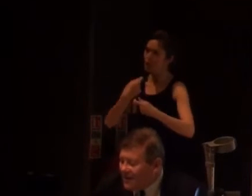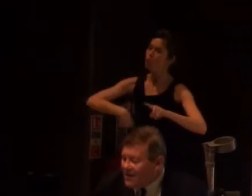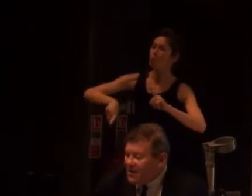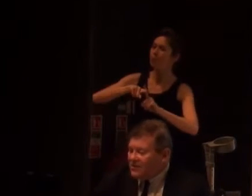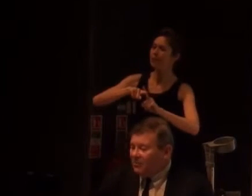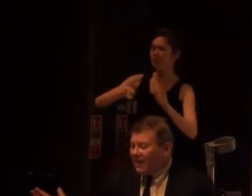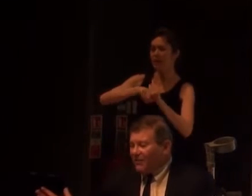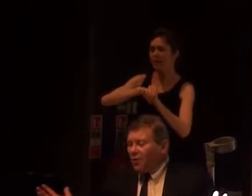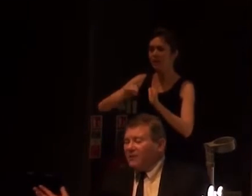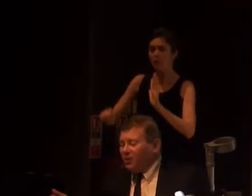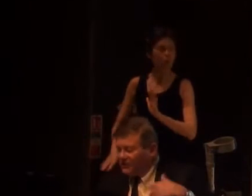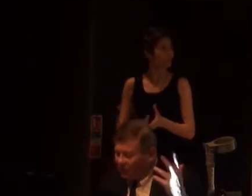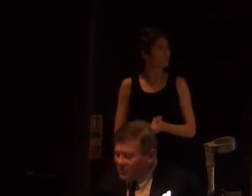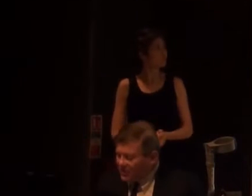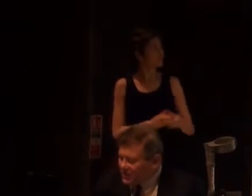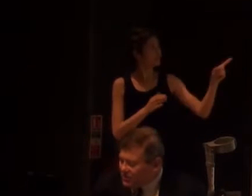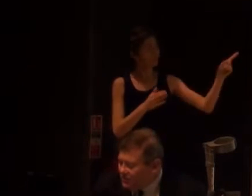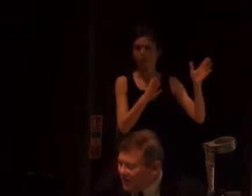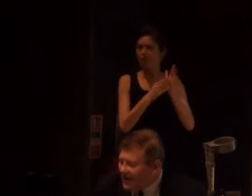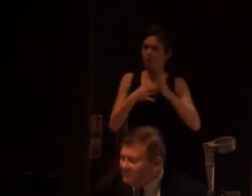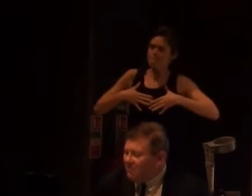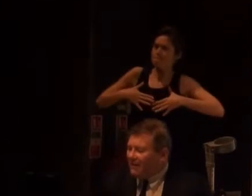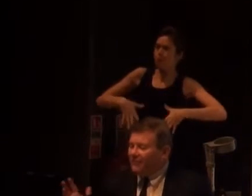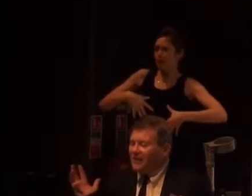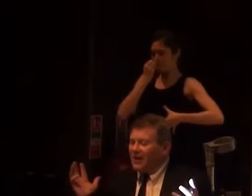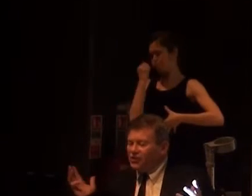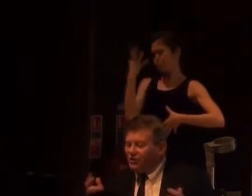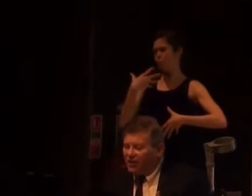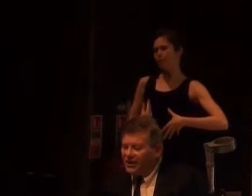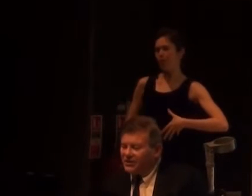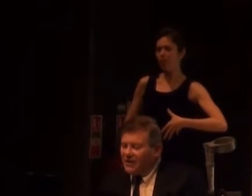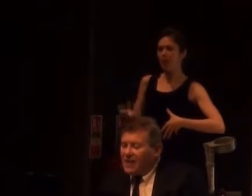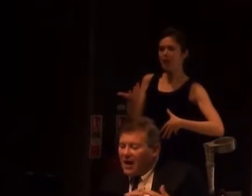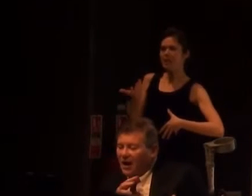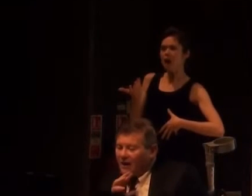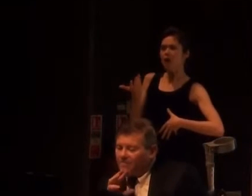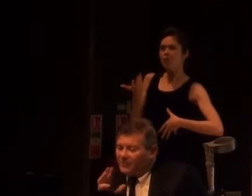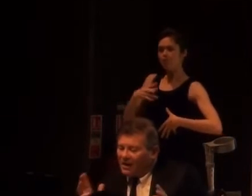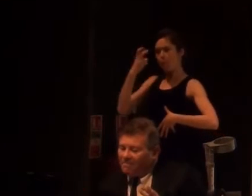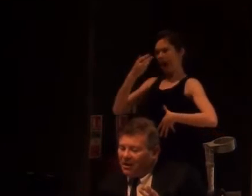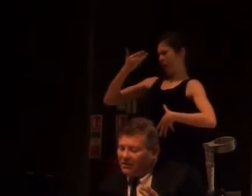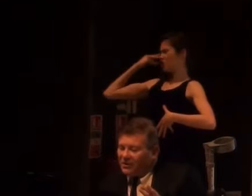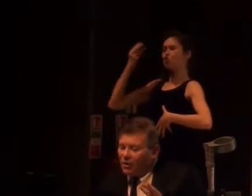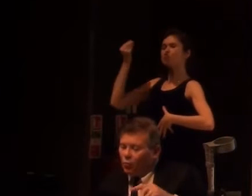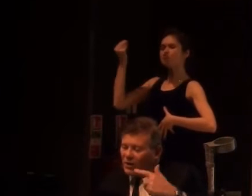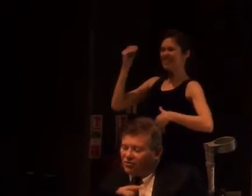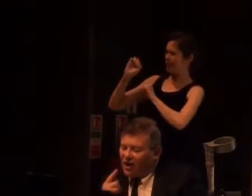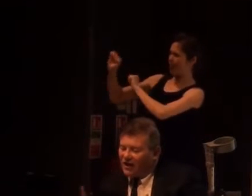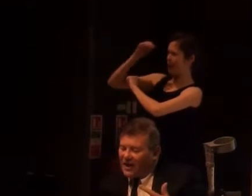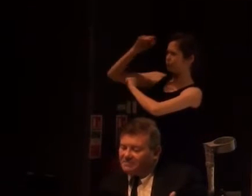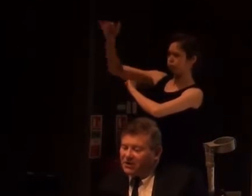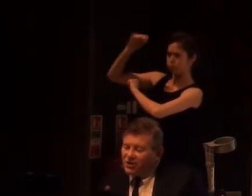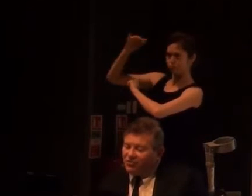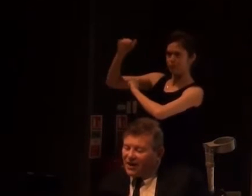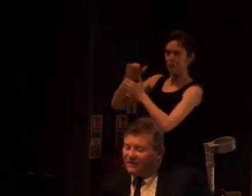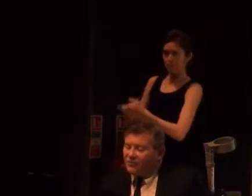way? So we have the body beautiful, which, as I talked about, comes back from the ancient Greeks. But, you know, we try,